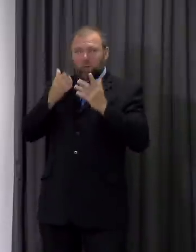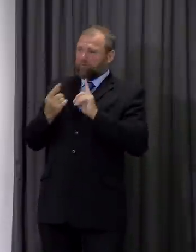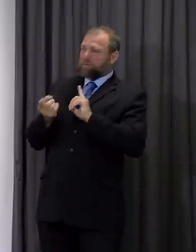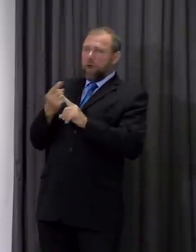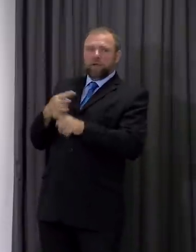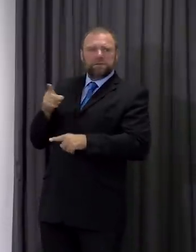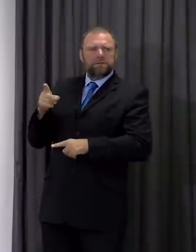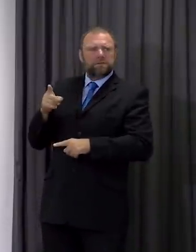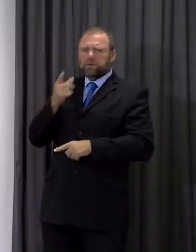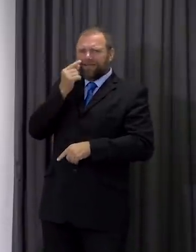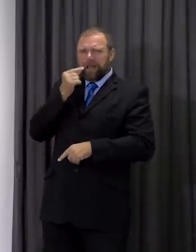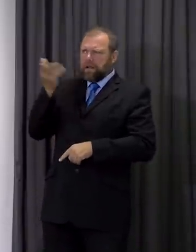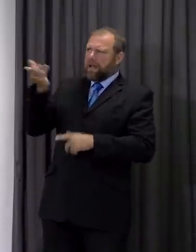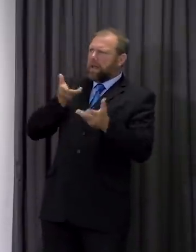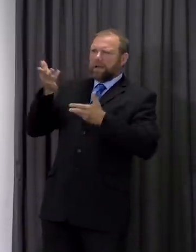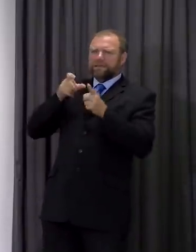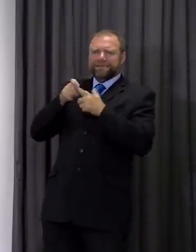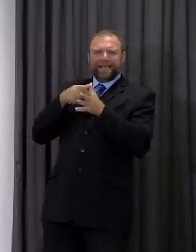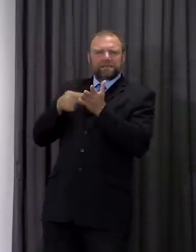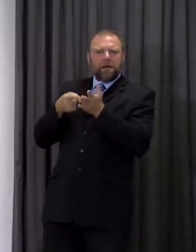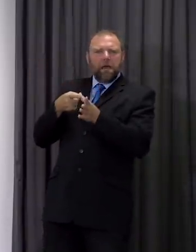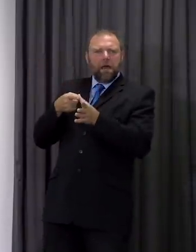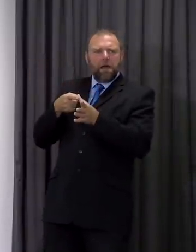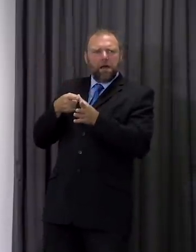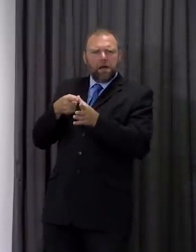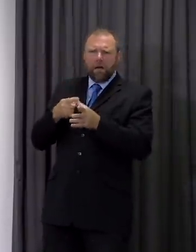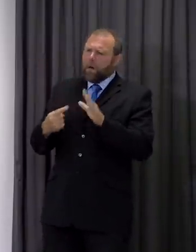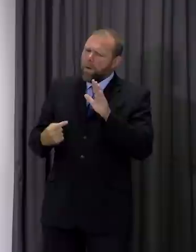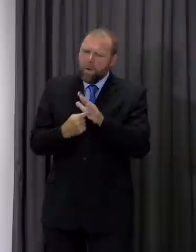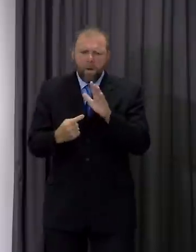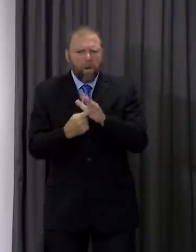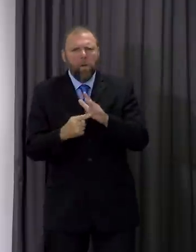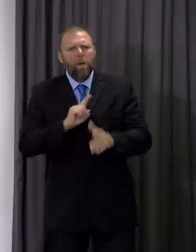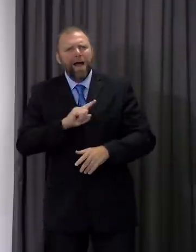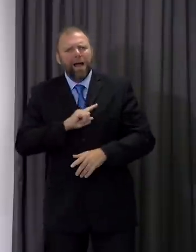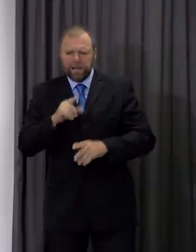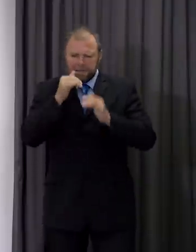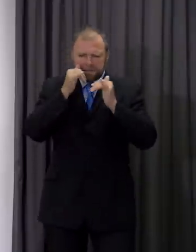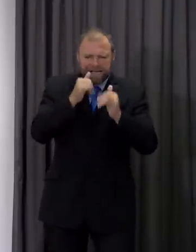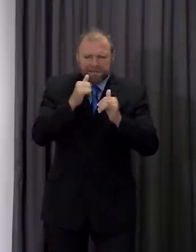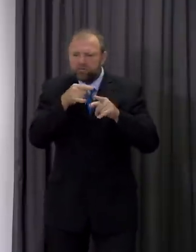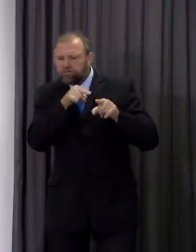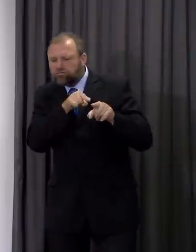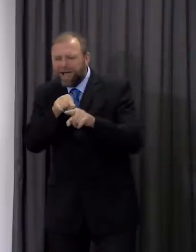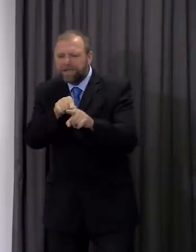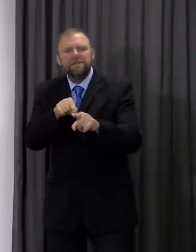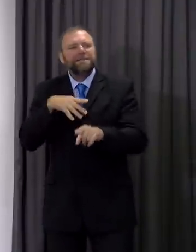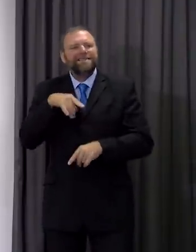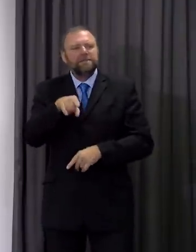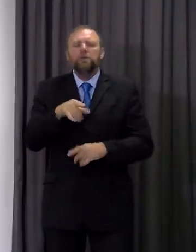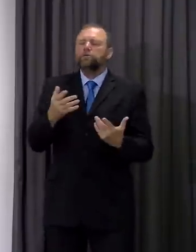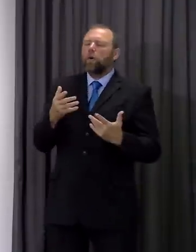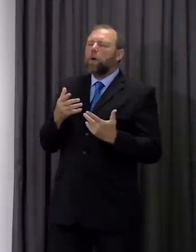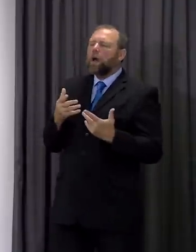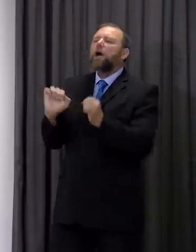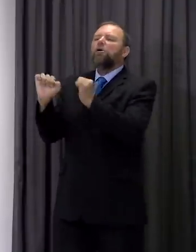system. And that's crucial for contact tracing to work. We resolved those issues, we're now taking part. And to be fair, up